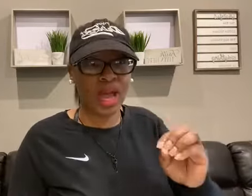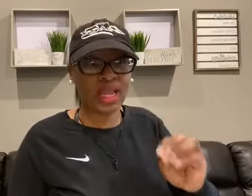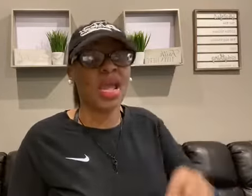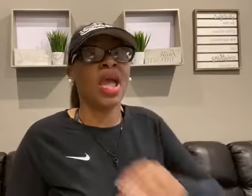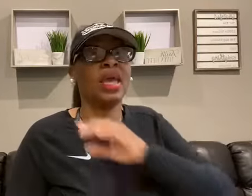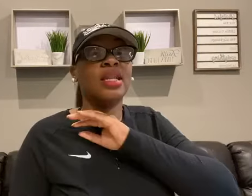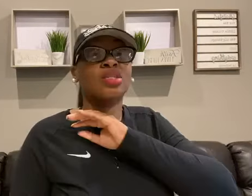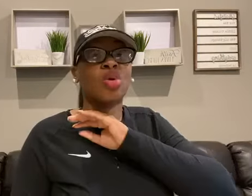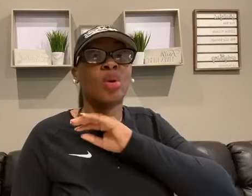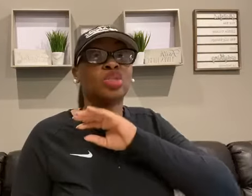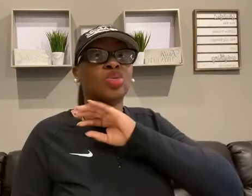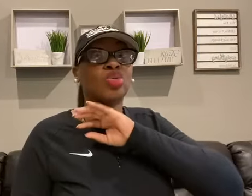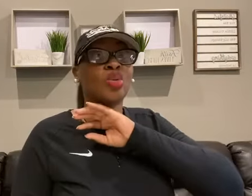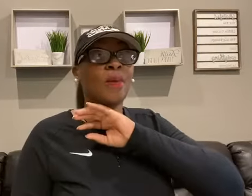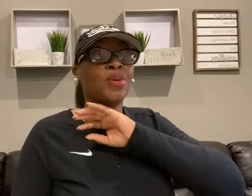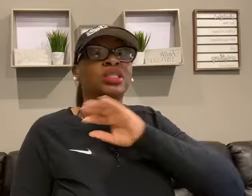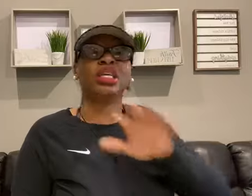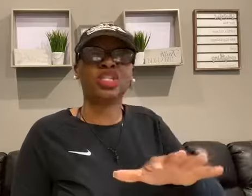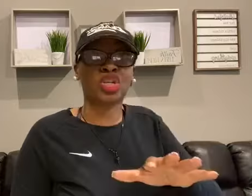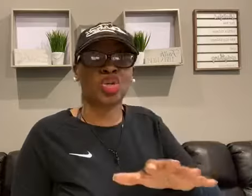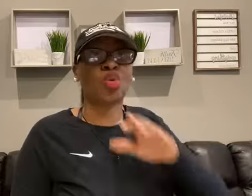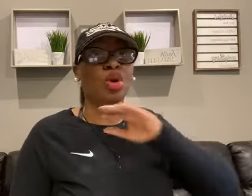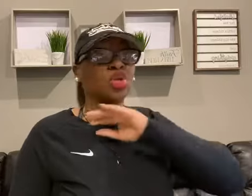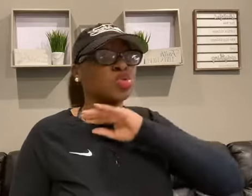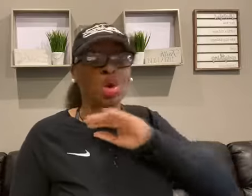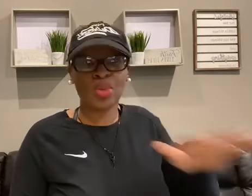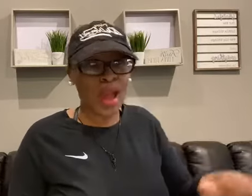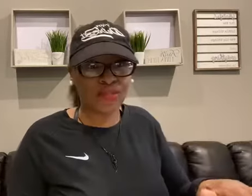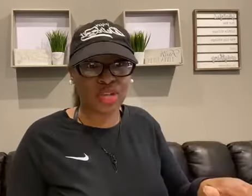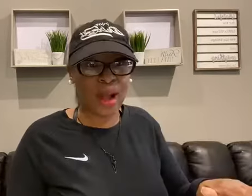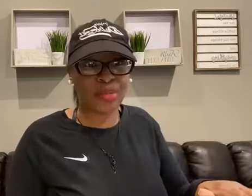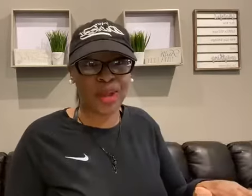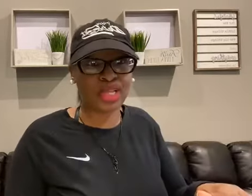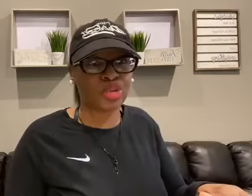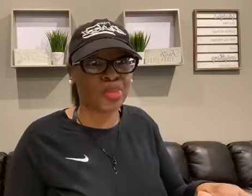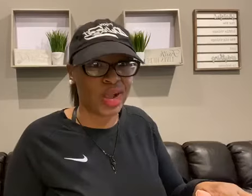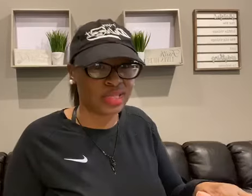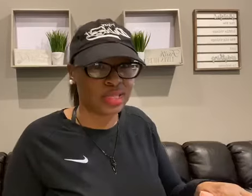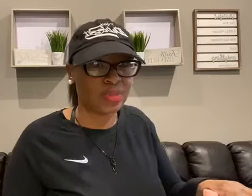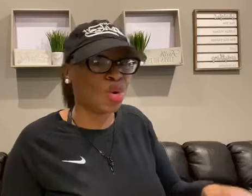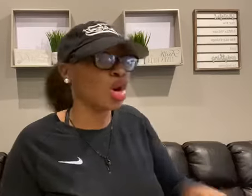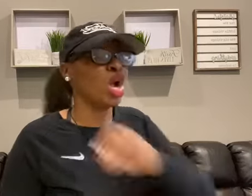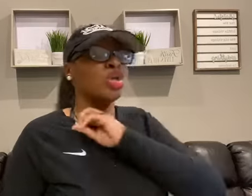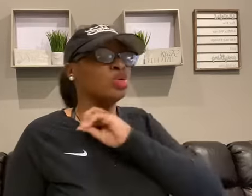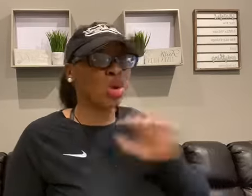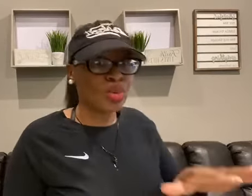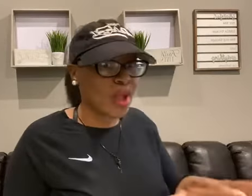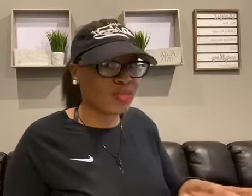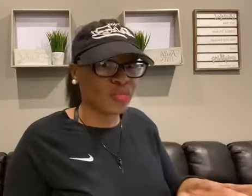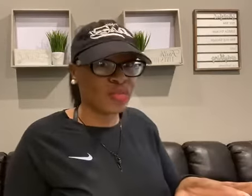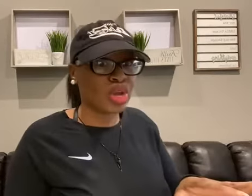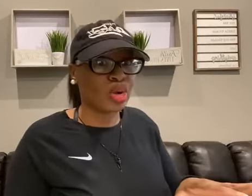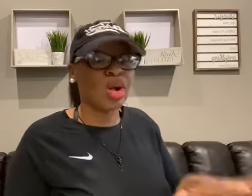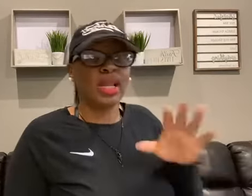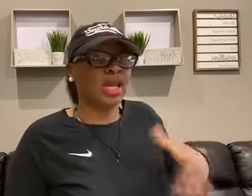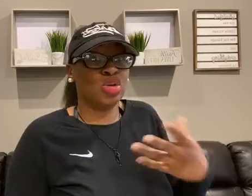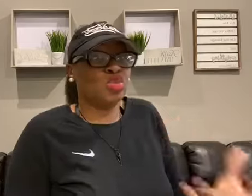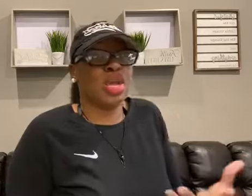client and it is going to position you where you don't have to compromise your prices anymore. You don't have to feel like you